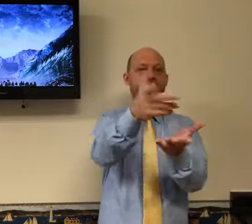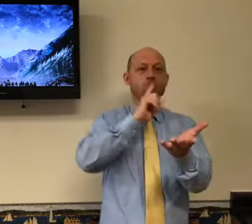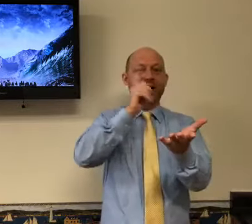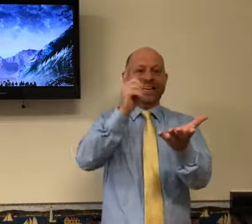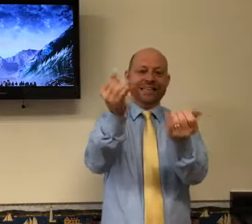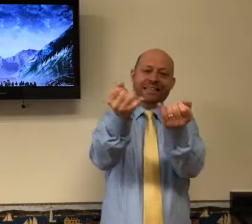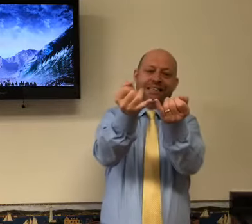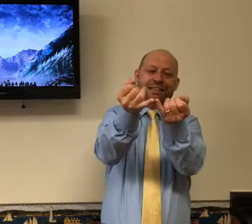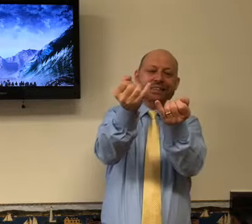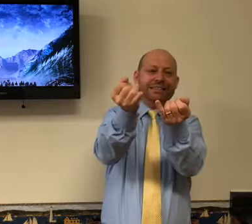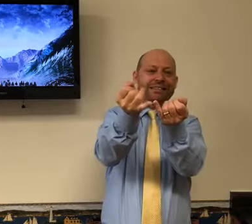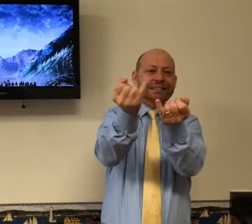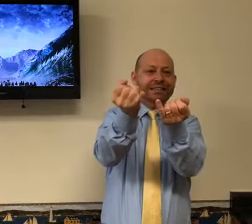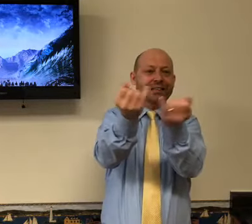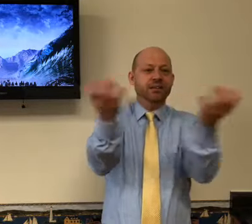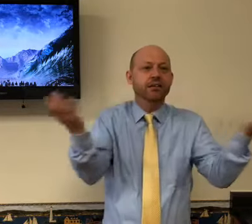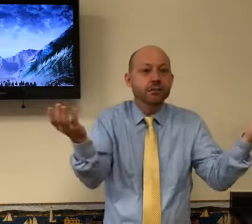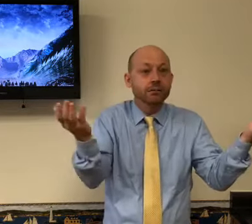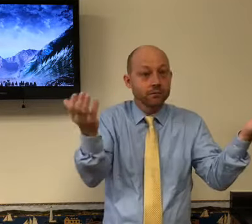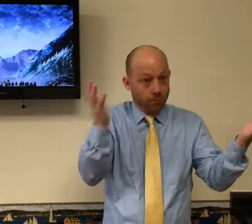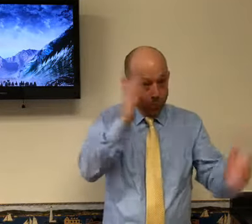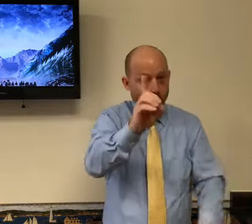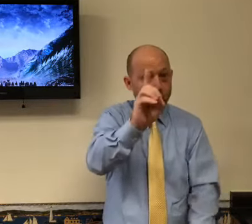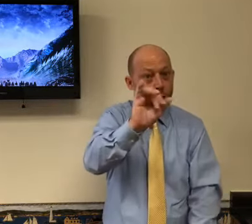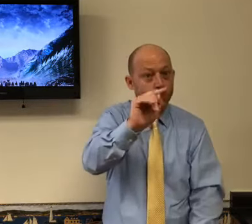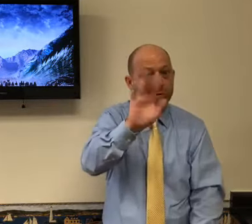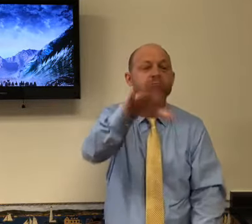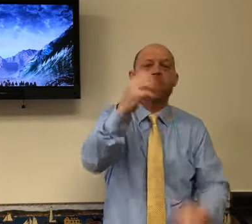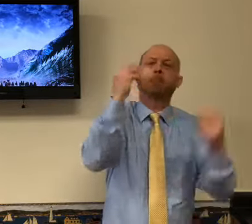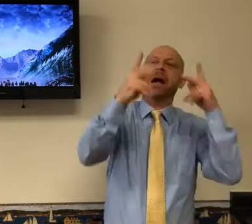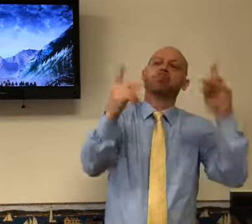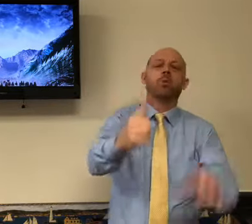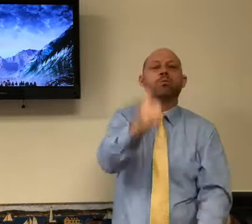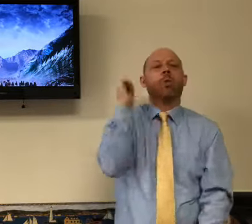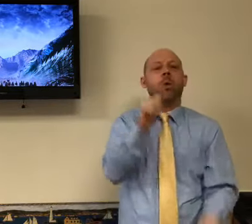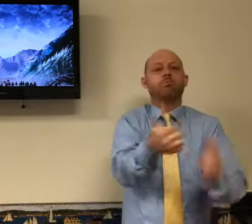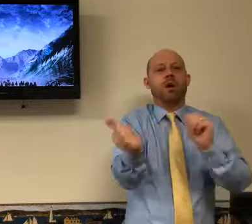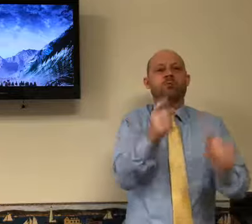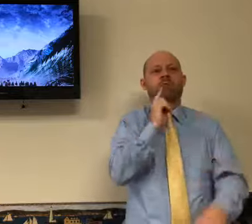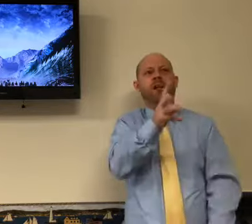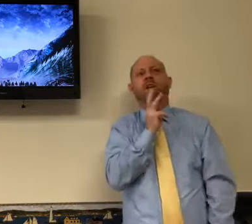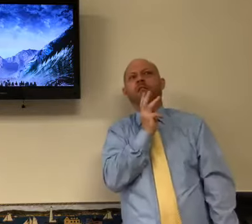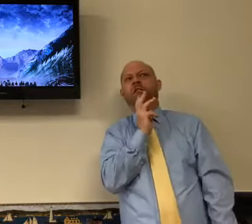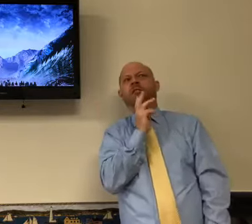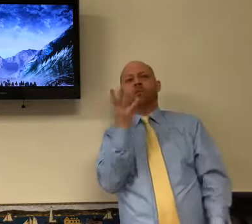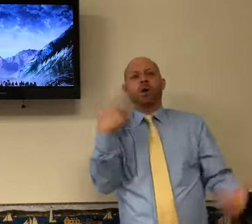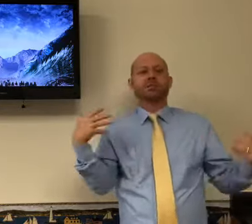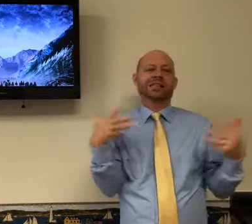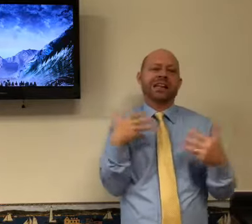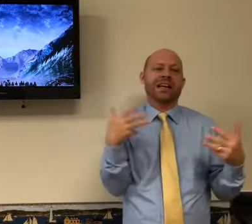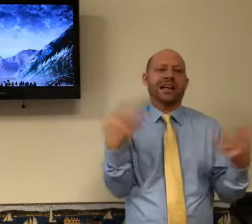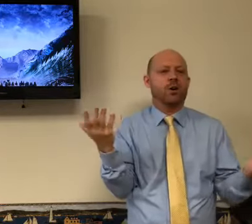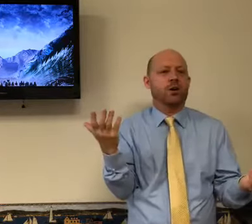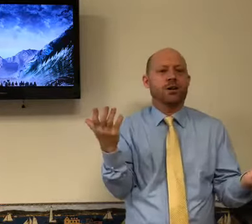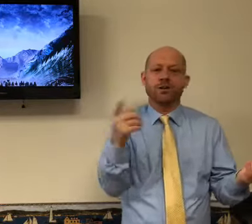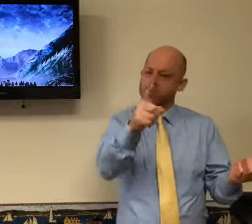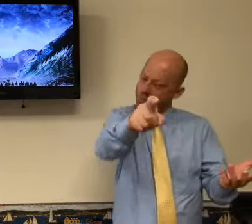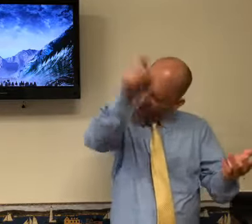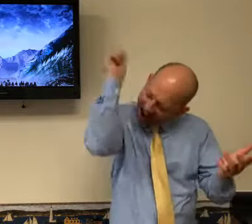Nobody is beating you. What we go through is so simple, comparable to what he went through. You know, but people